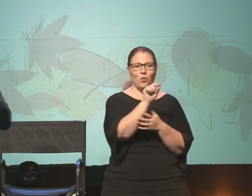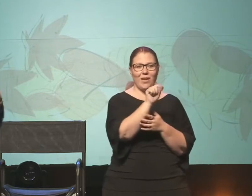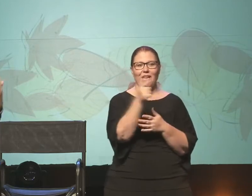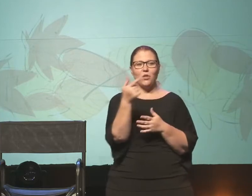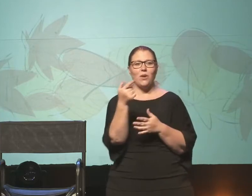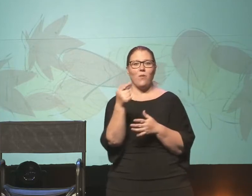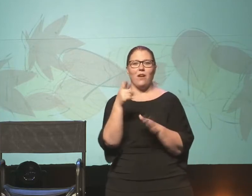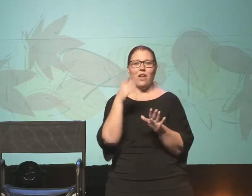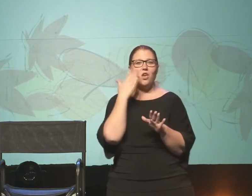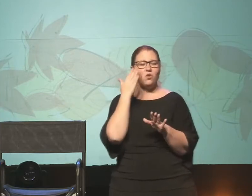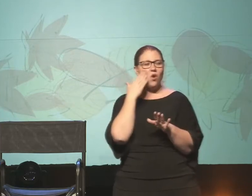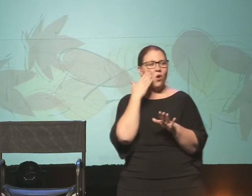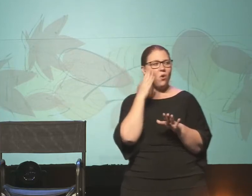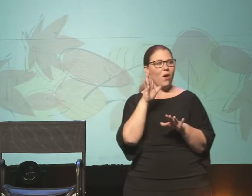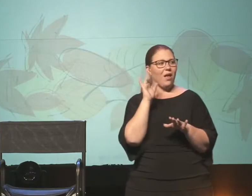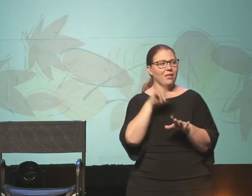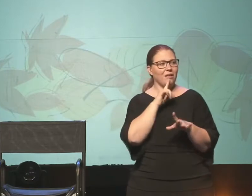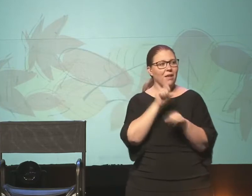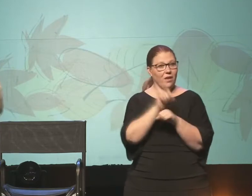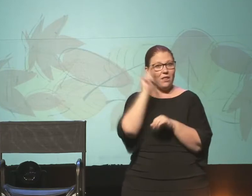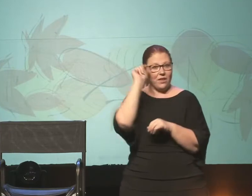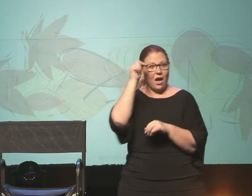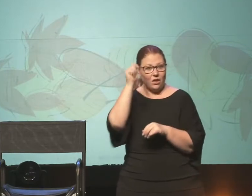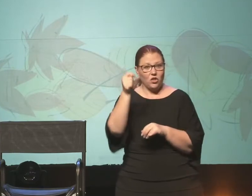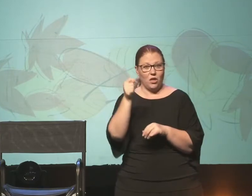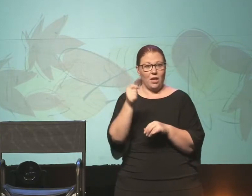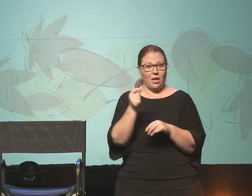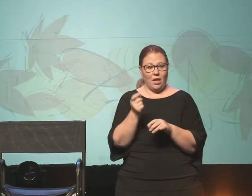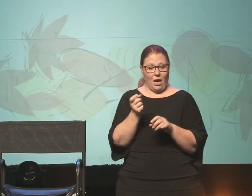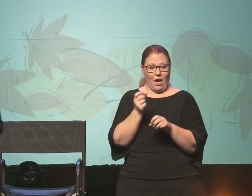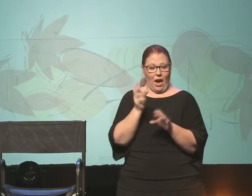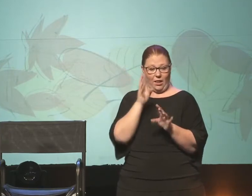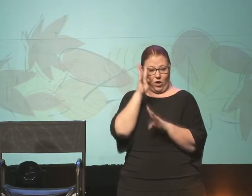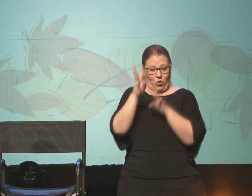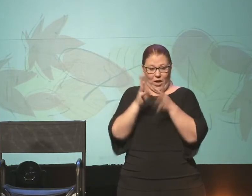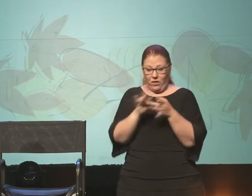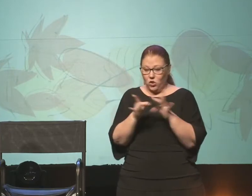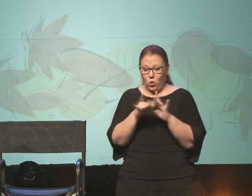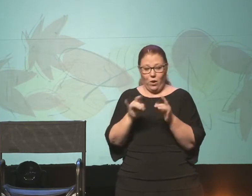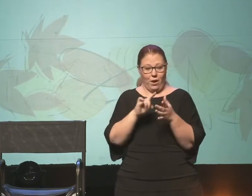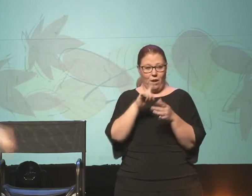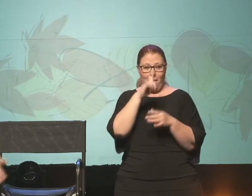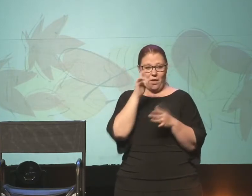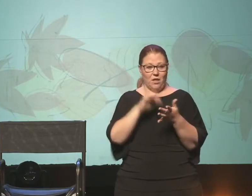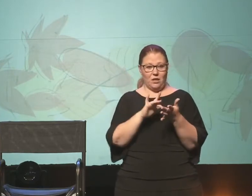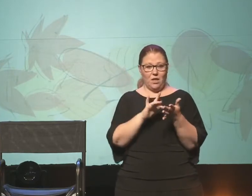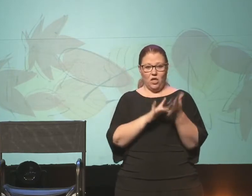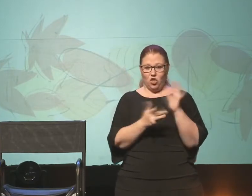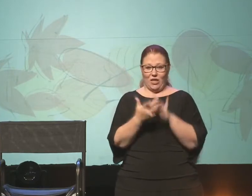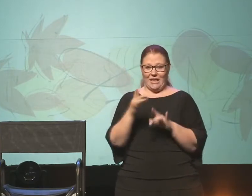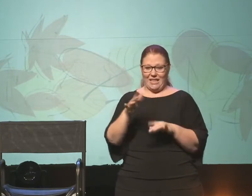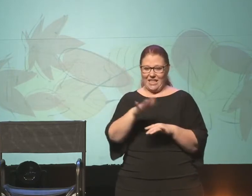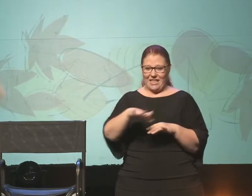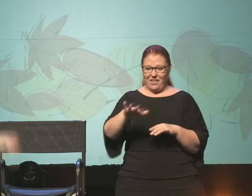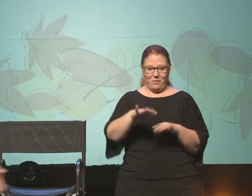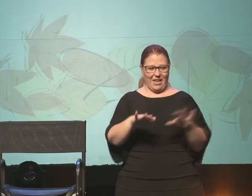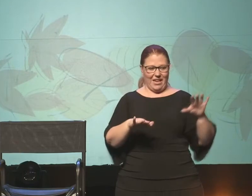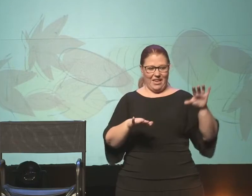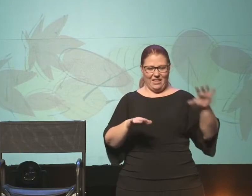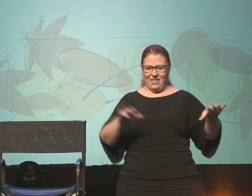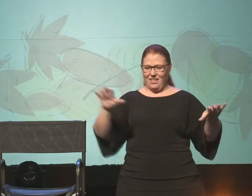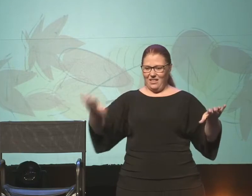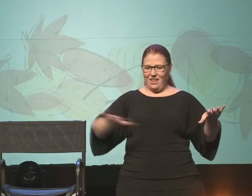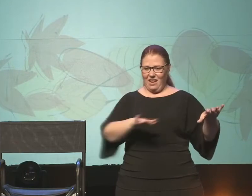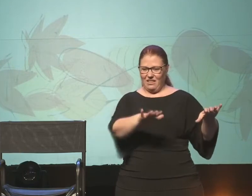why you should know that this is definite theology in the crafting of a story. Because Jesus is in the in-between lands, and then all of a sudden he's having a